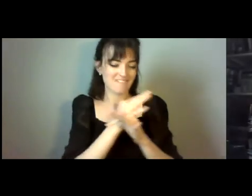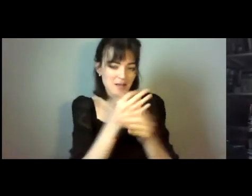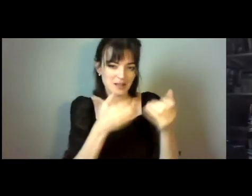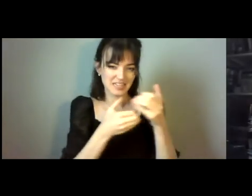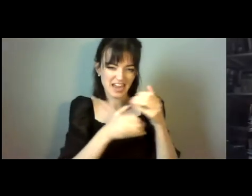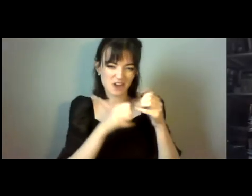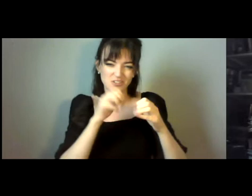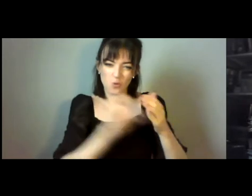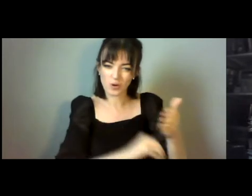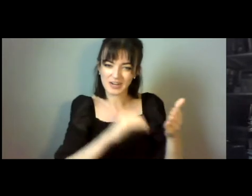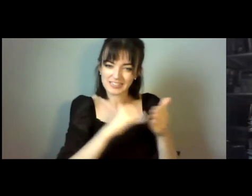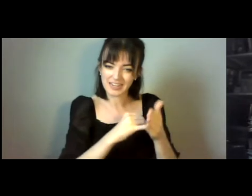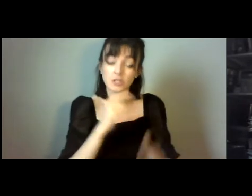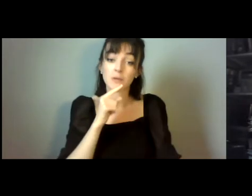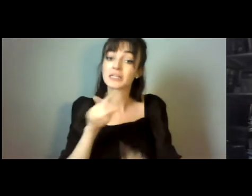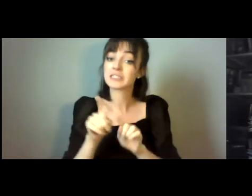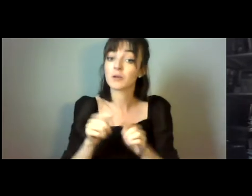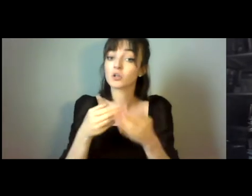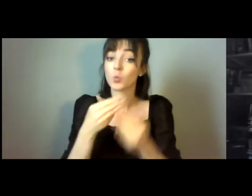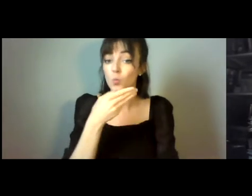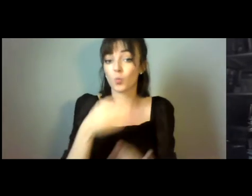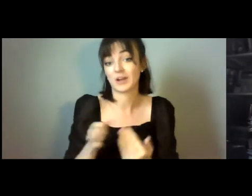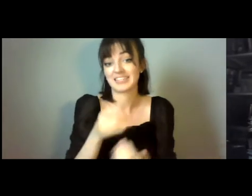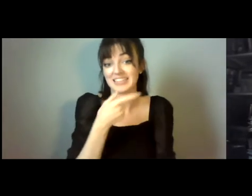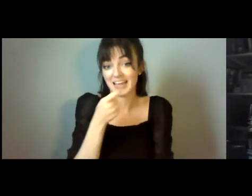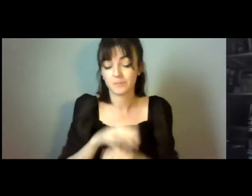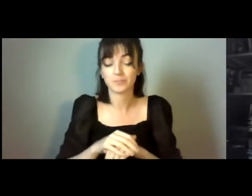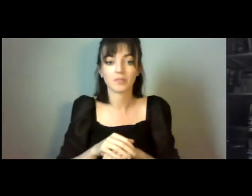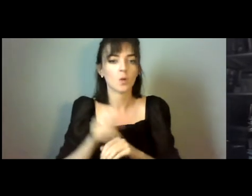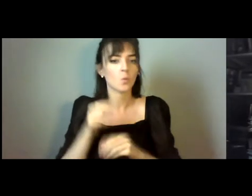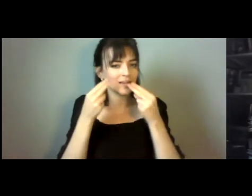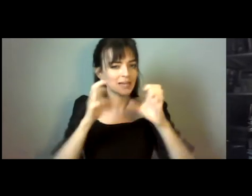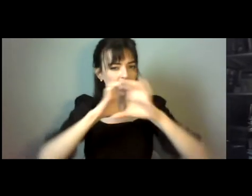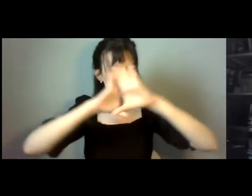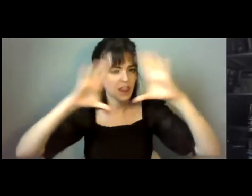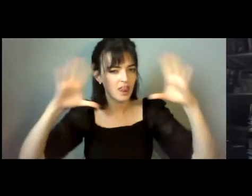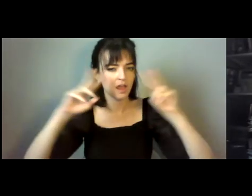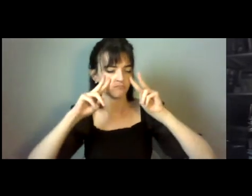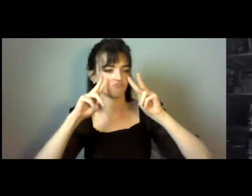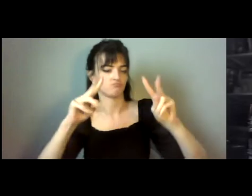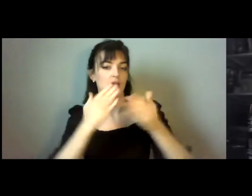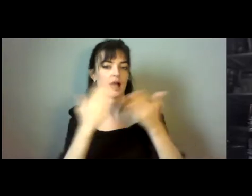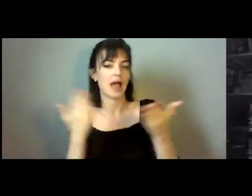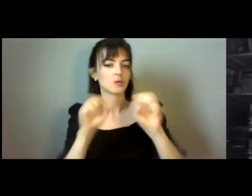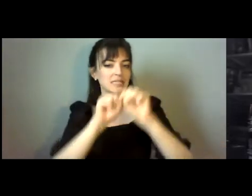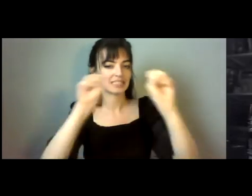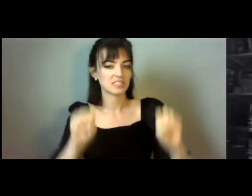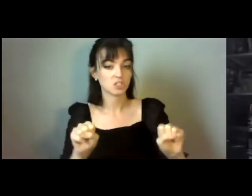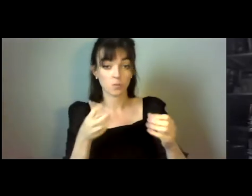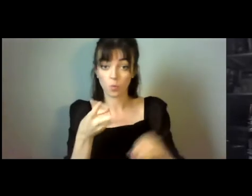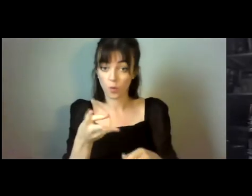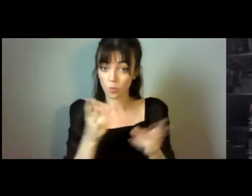said already. The first thing we need to see is a pretty clear visibility of how the system is going to finally be designed and work.